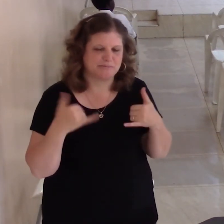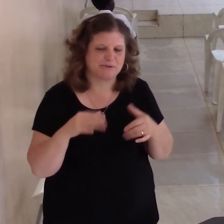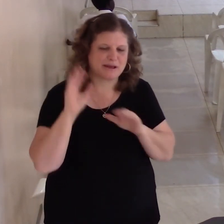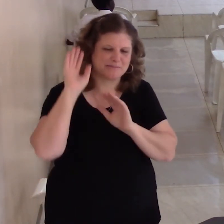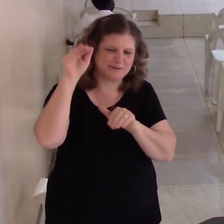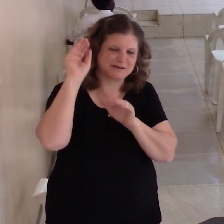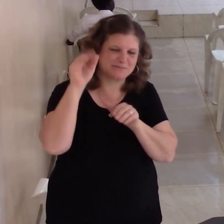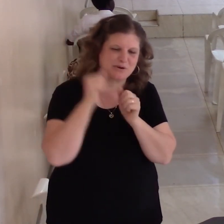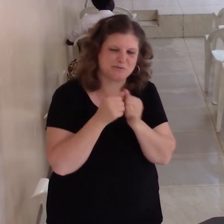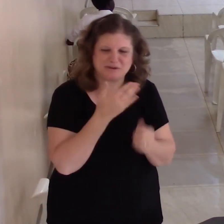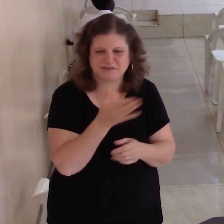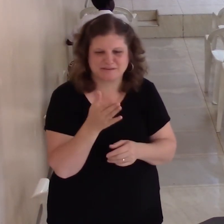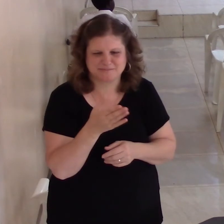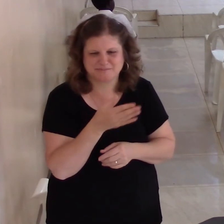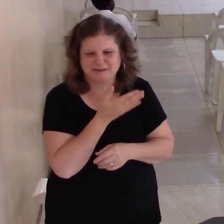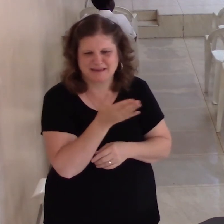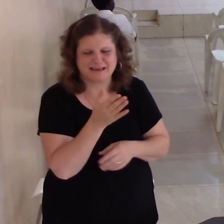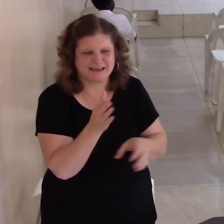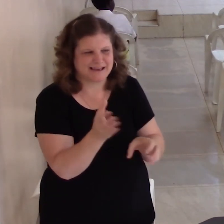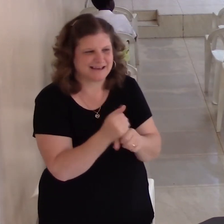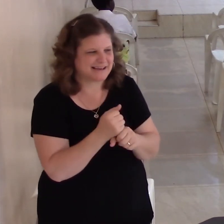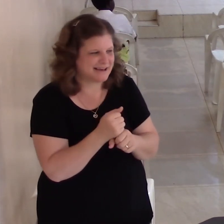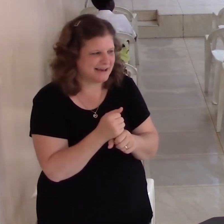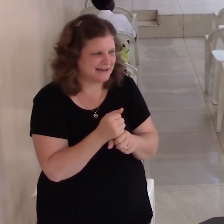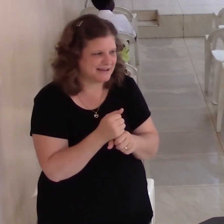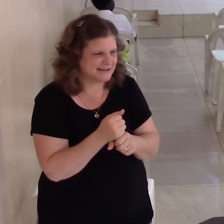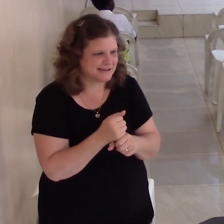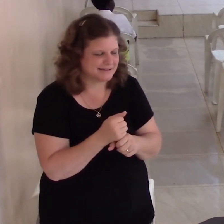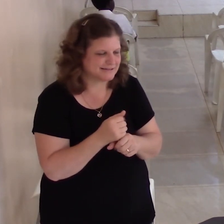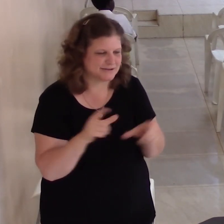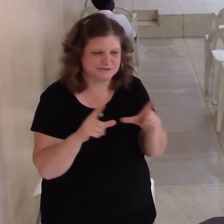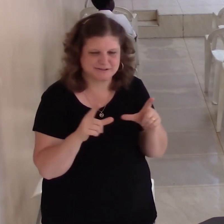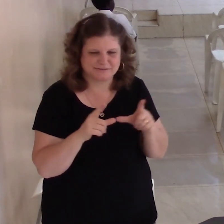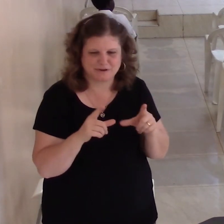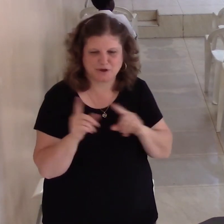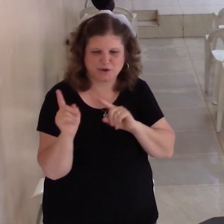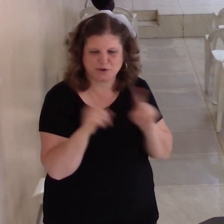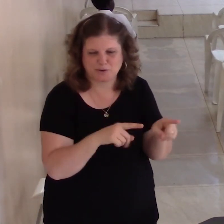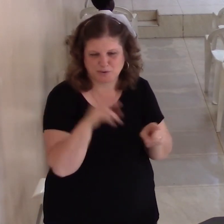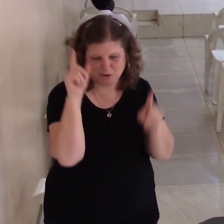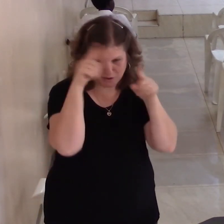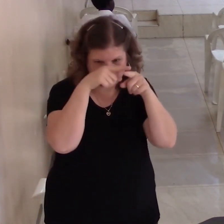You know he got a scholarship to go to the university to play basketball. He is taller than me to get that head on.